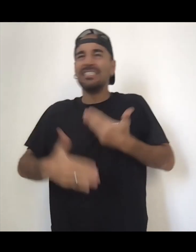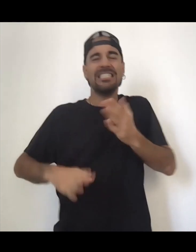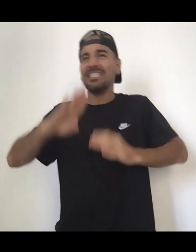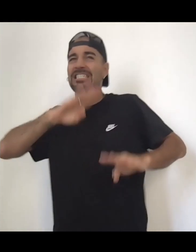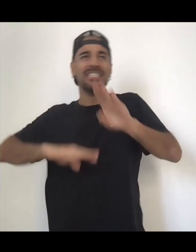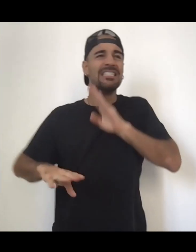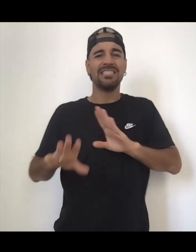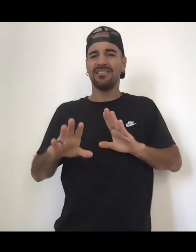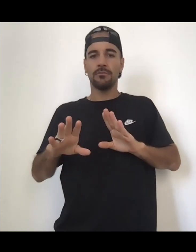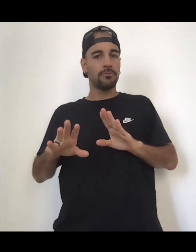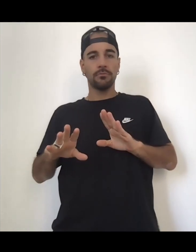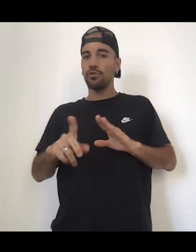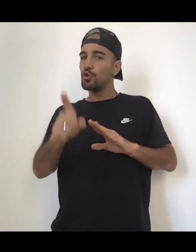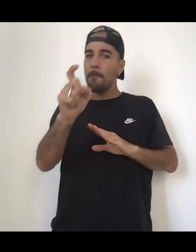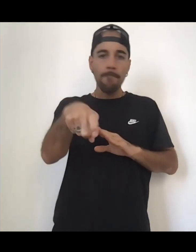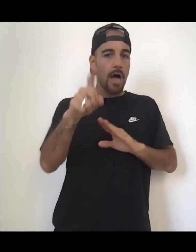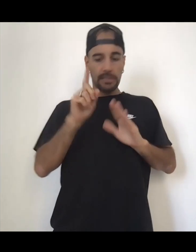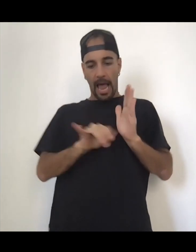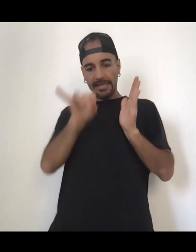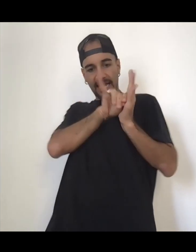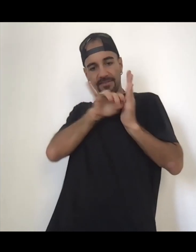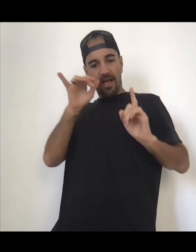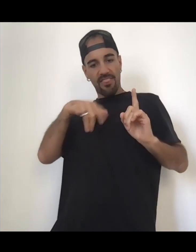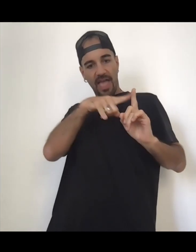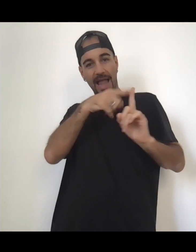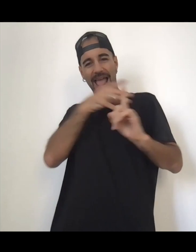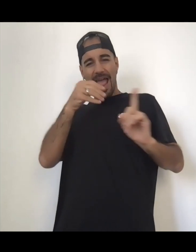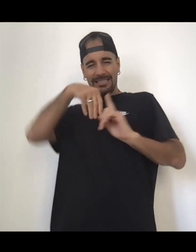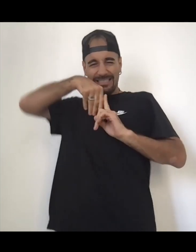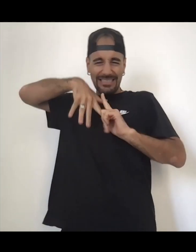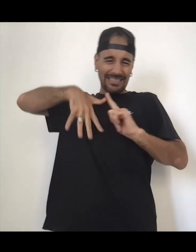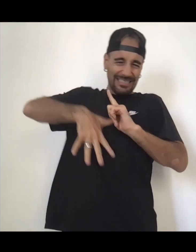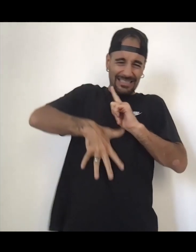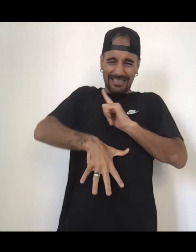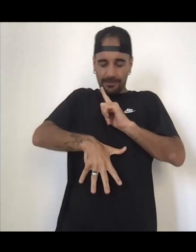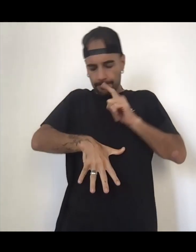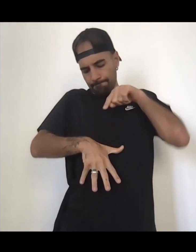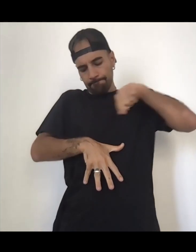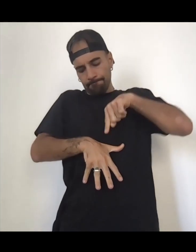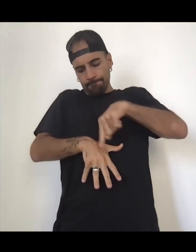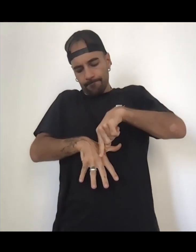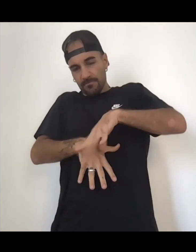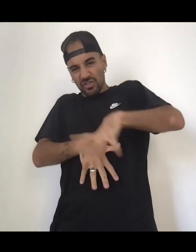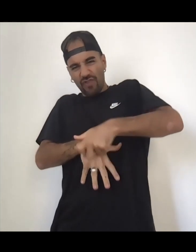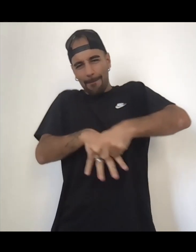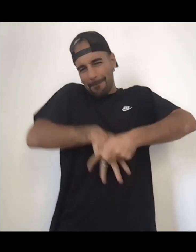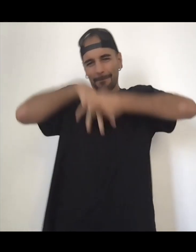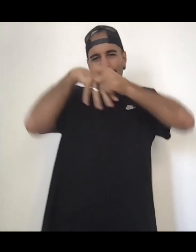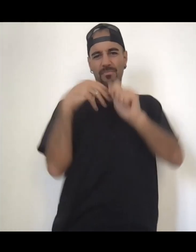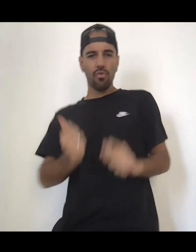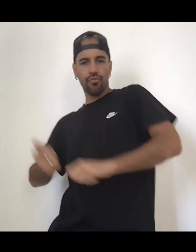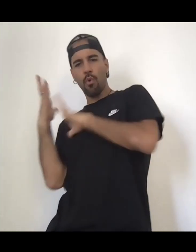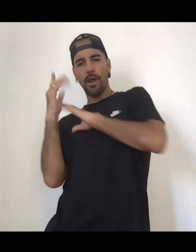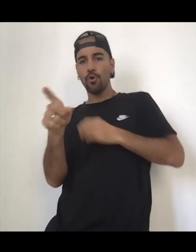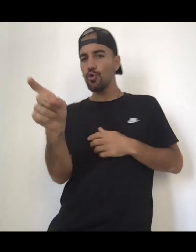to pull them up. If you miss a part of it, it will come back. You cannot not